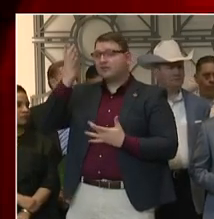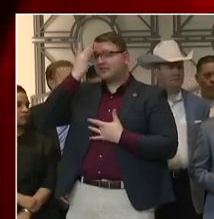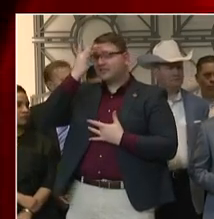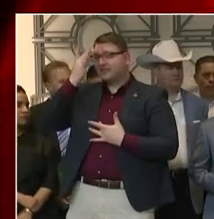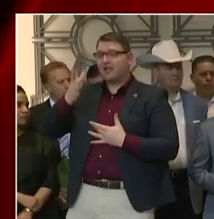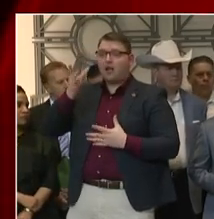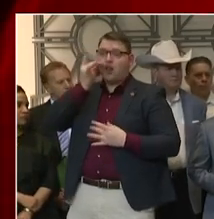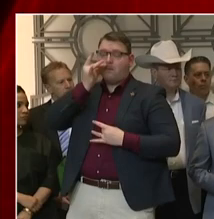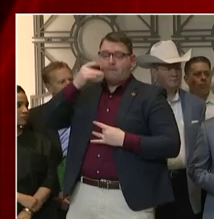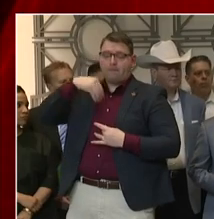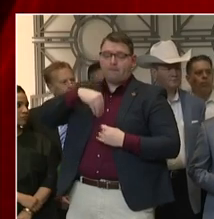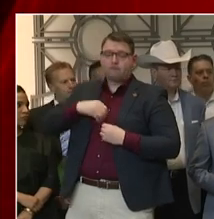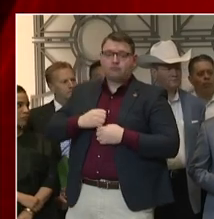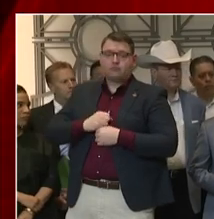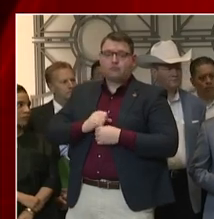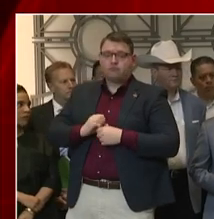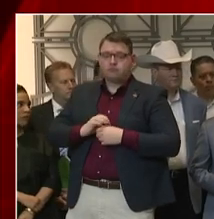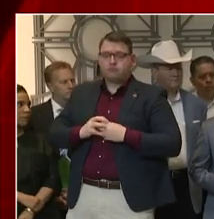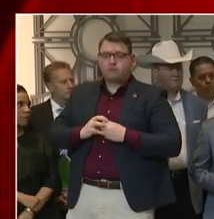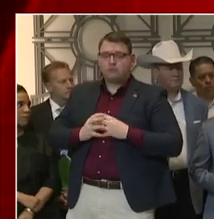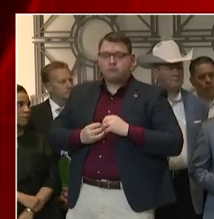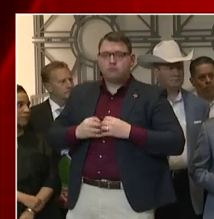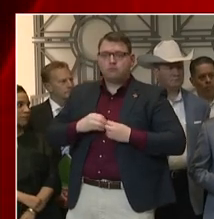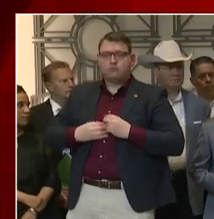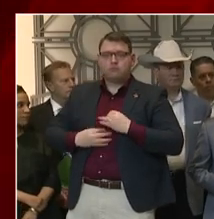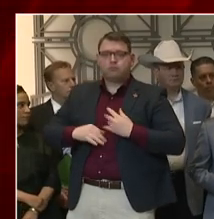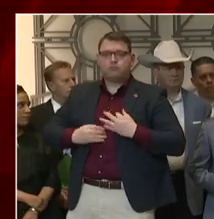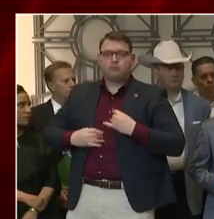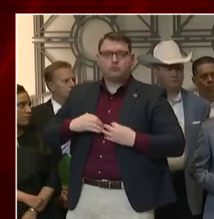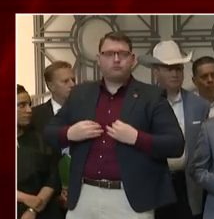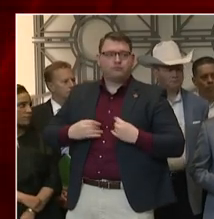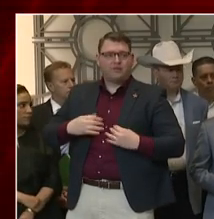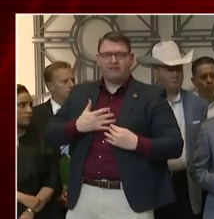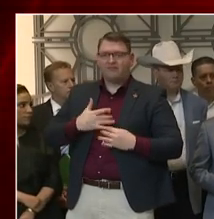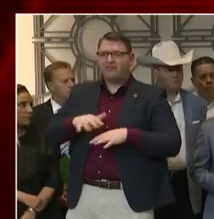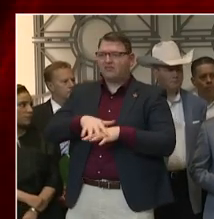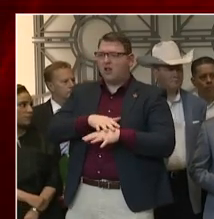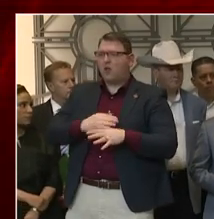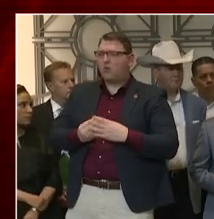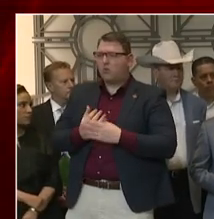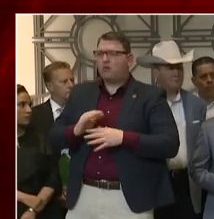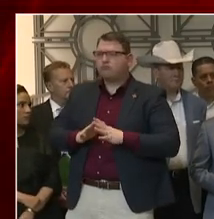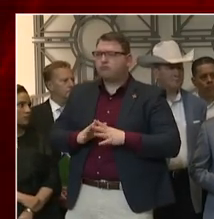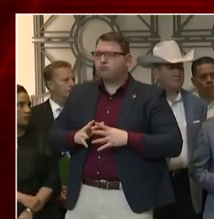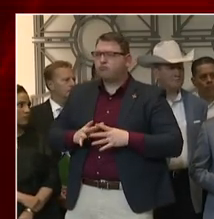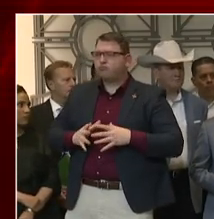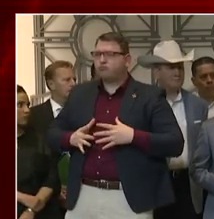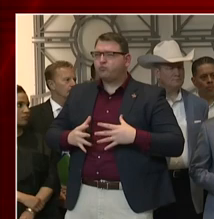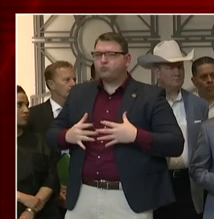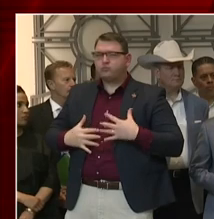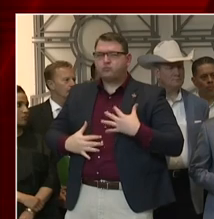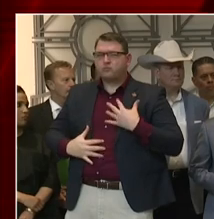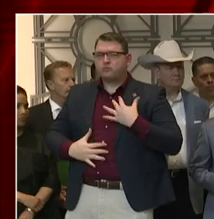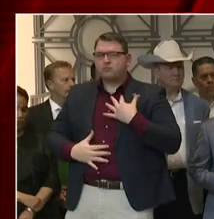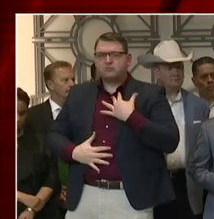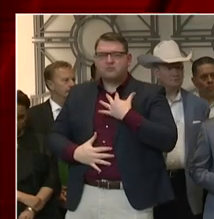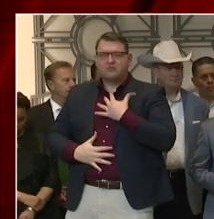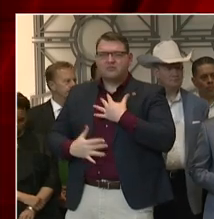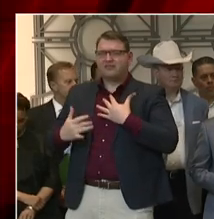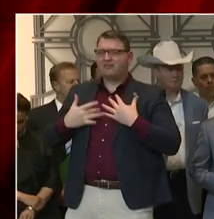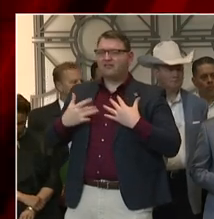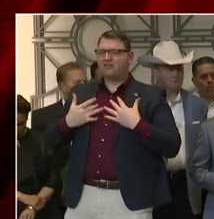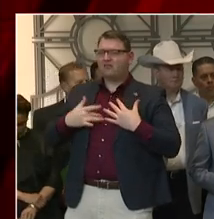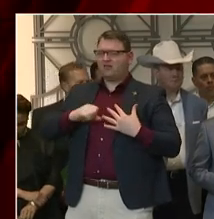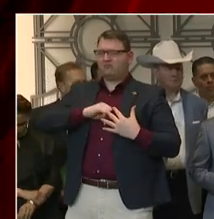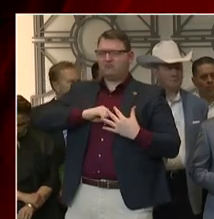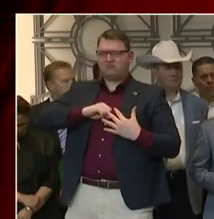grow until the point where you start having symptoms. And then depending on, you know, all these factors of how healthy you are, your underlying